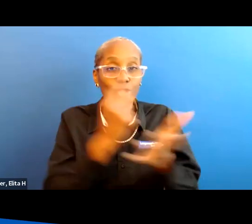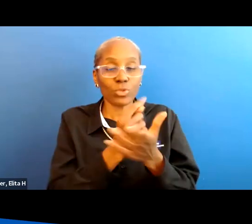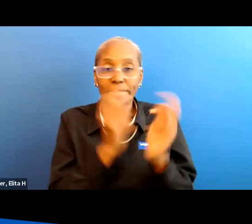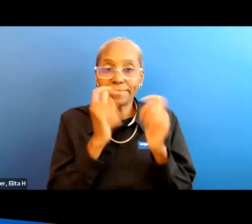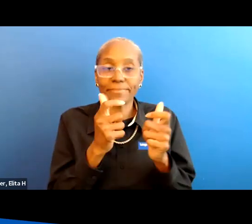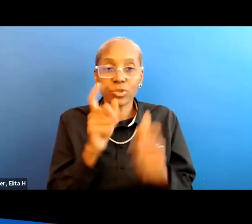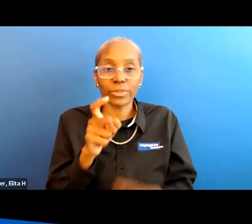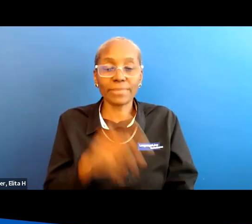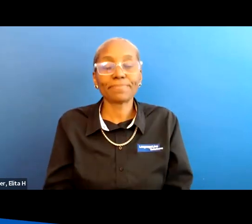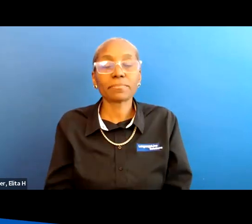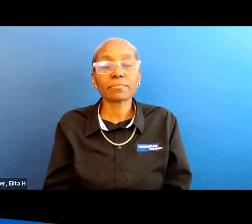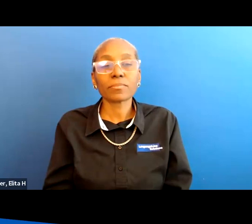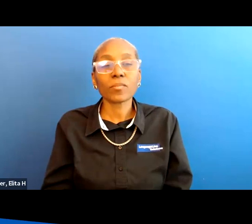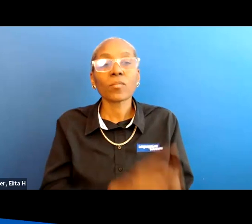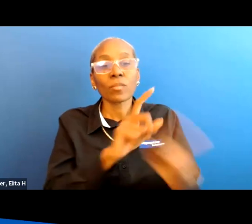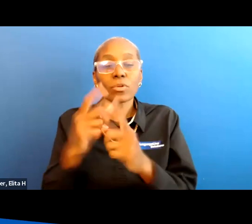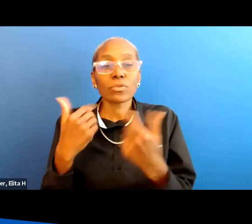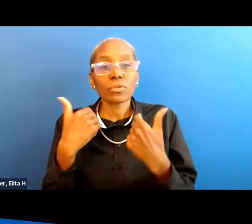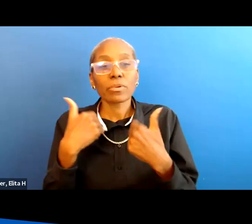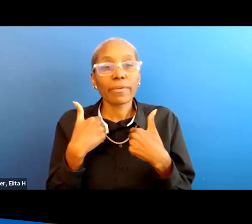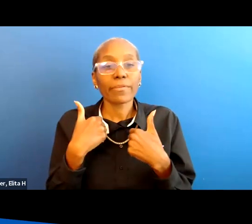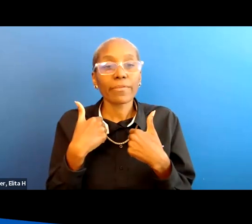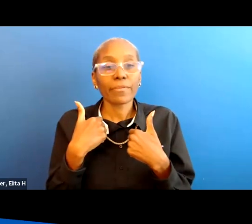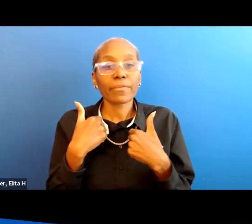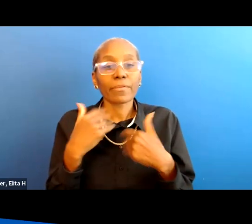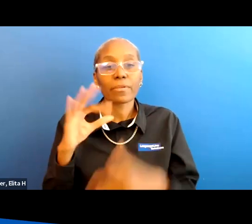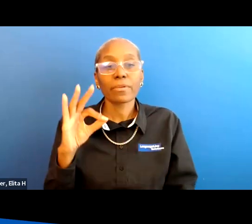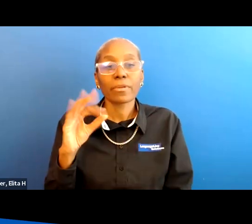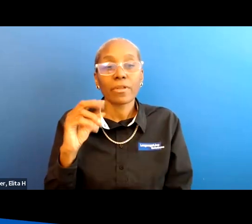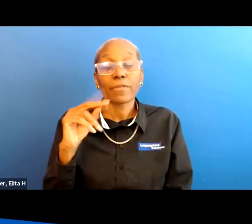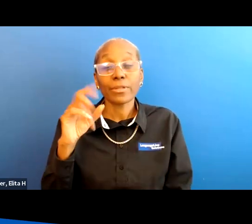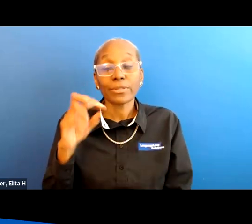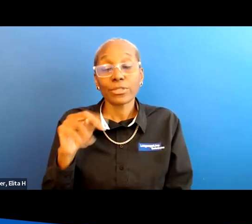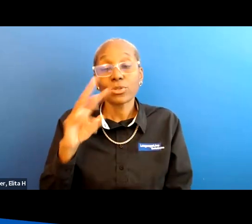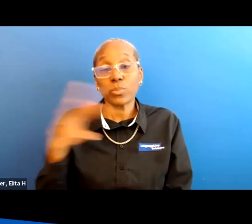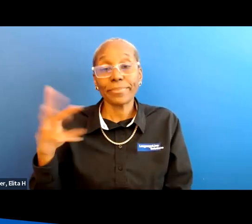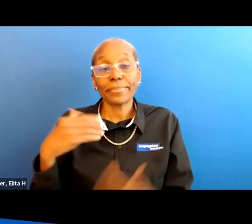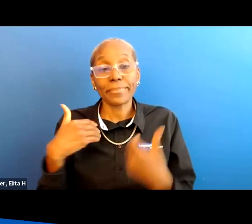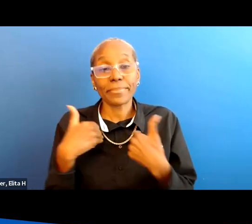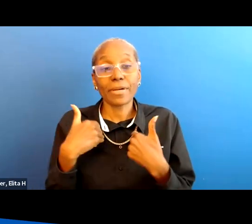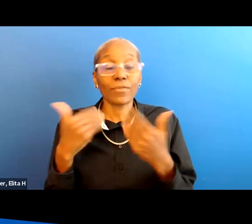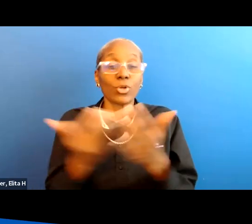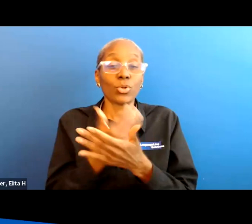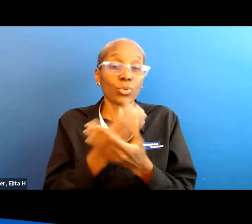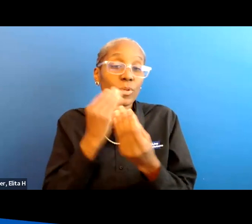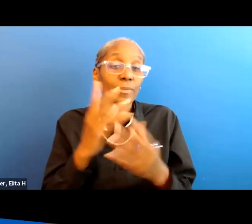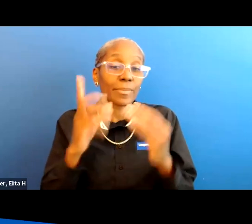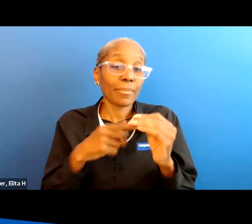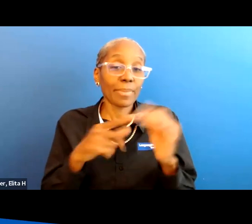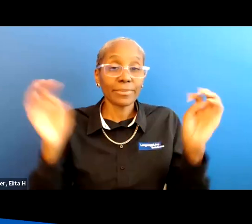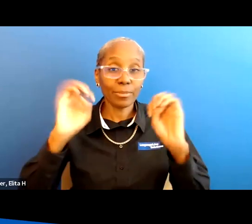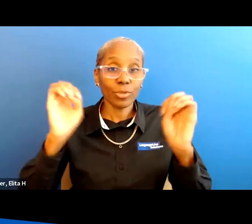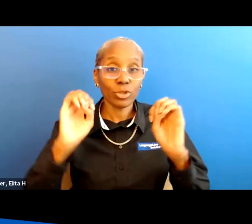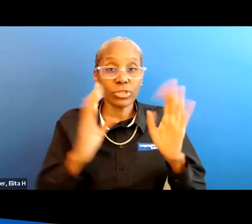there's also on the uh foundation uh website there's an uh new information about emergency